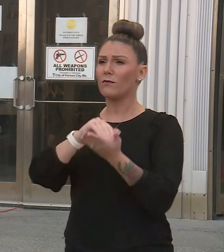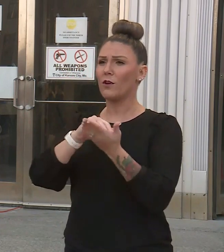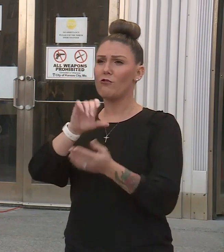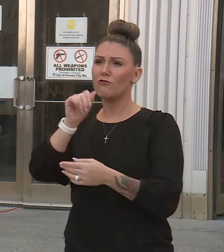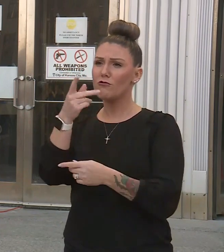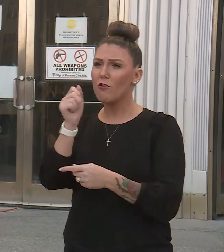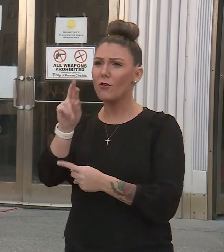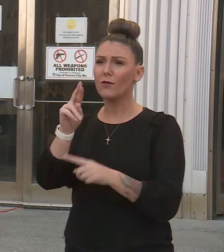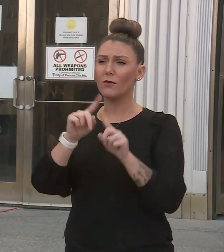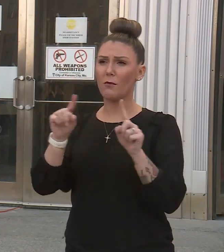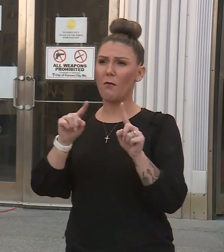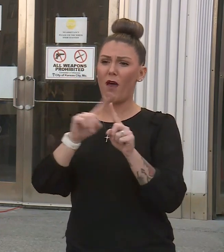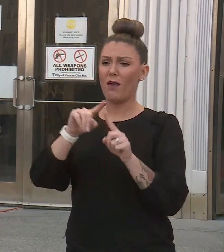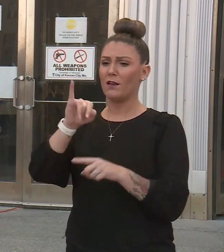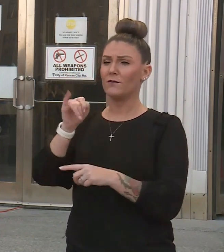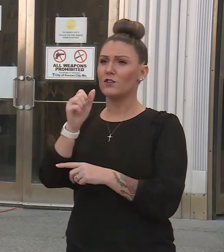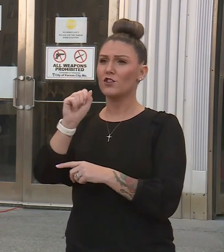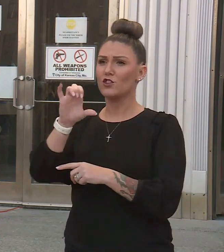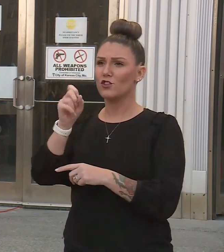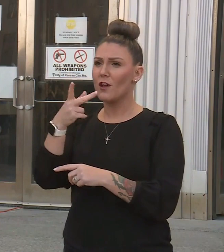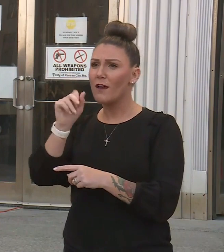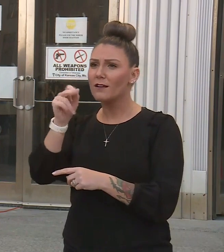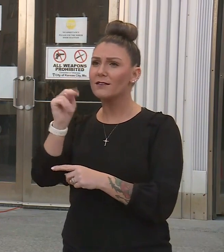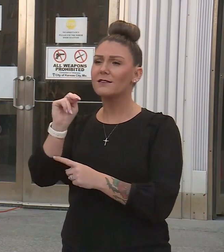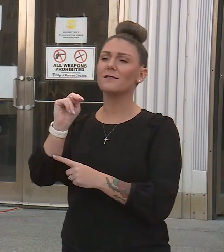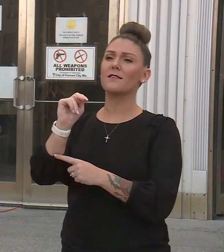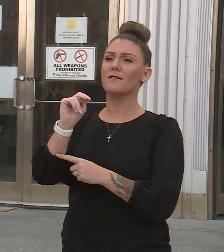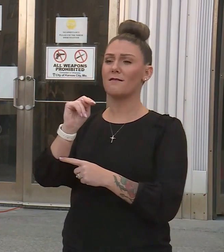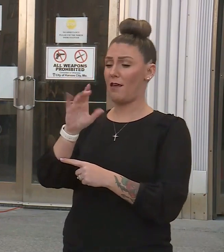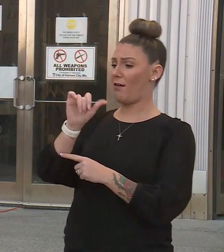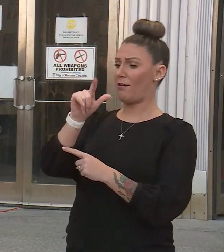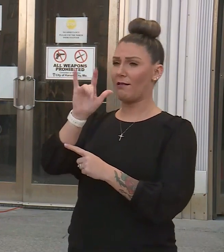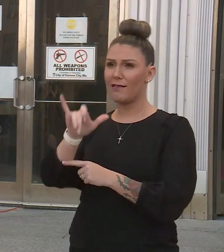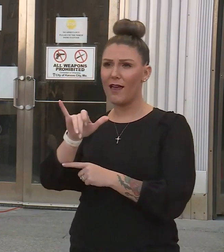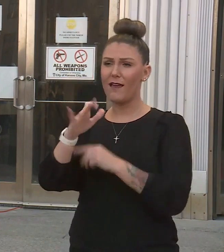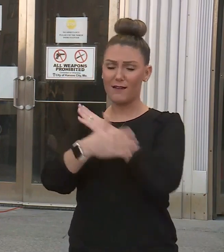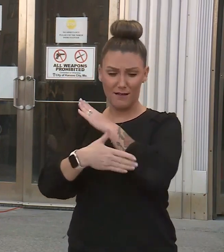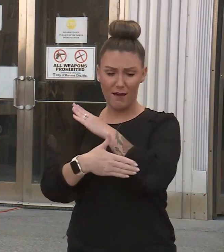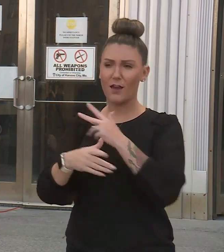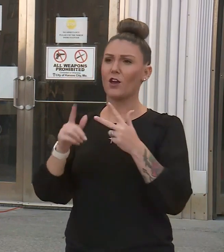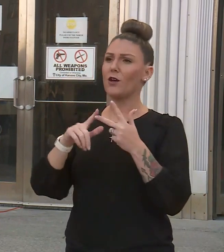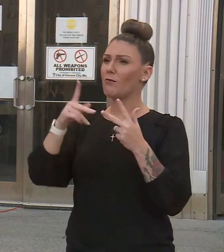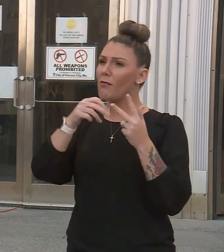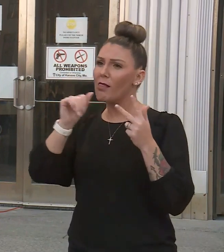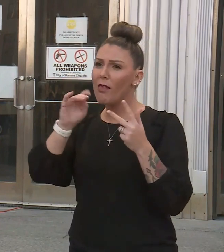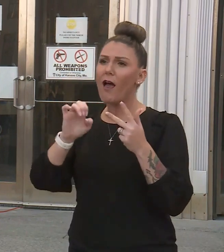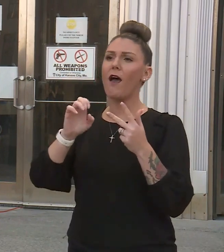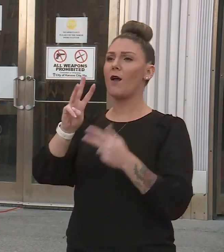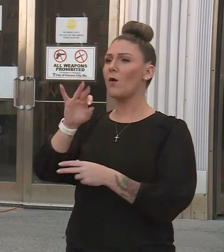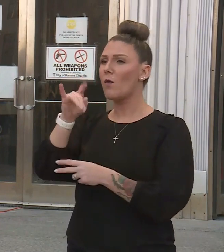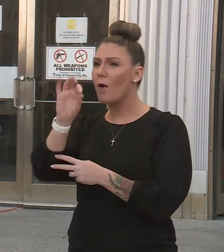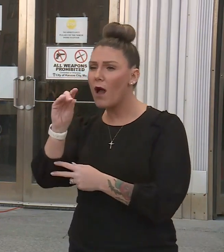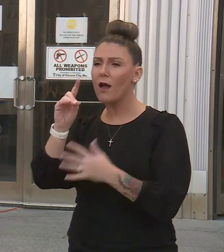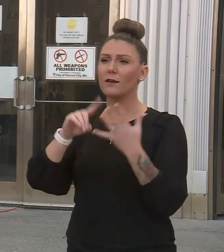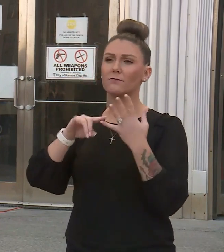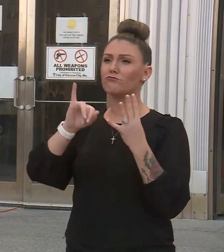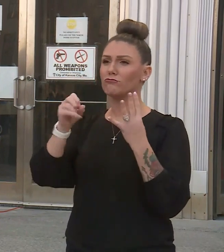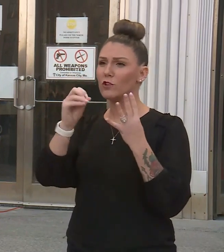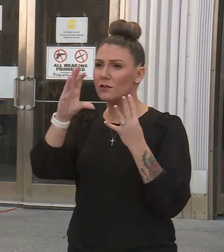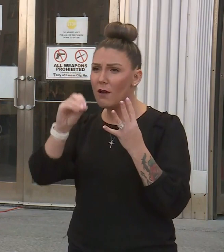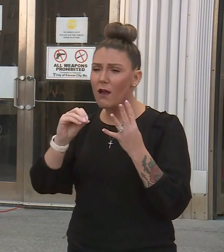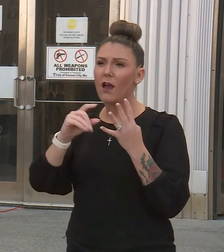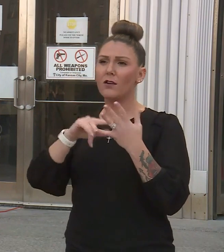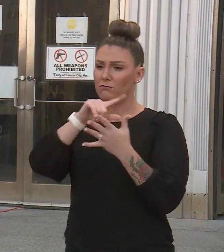but the health directors of Jackson County, Missouri, Clay County, Platt County, Wyandotte County, Johnson County, Kansas,